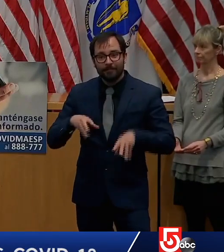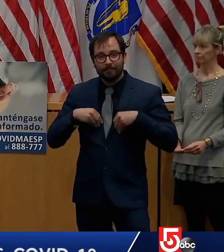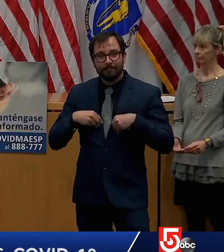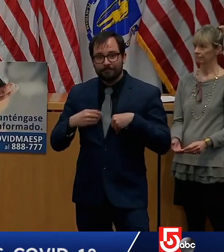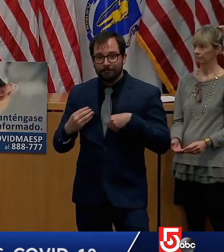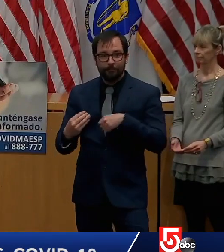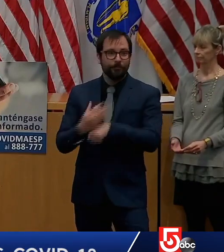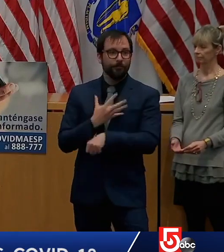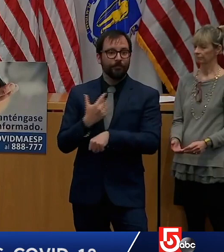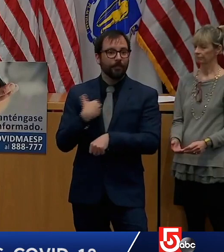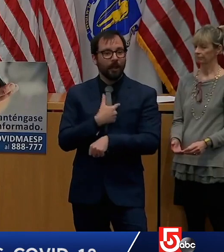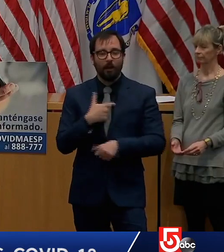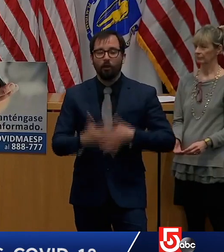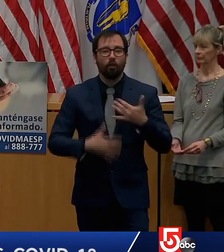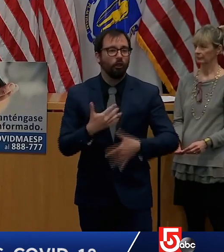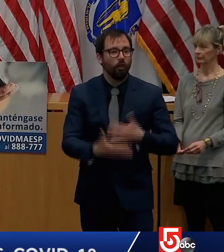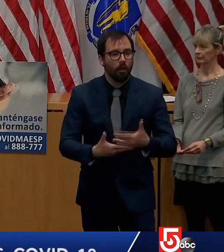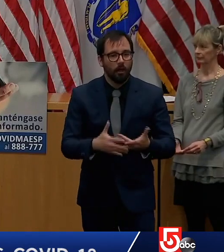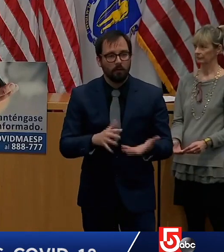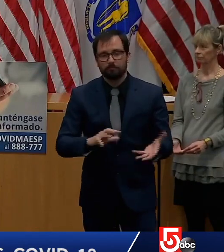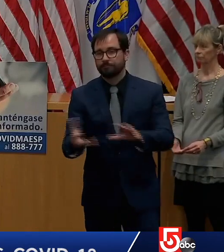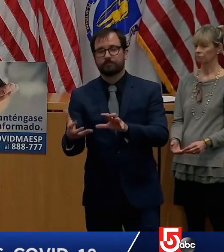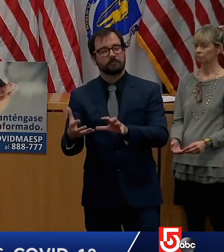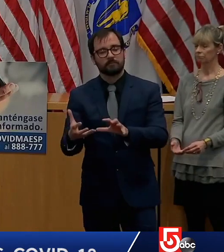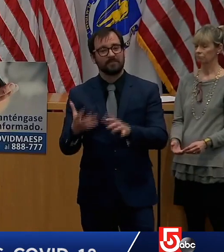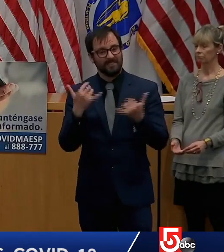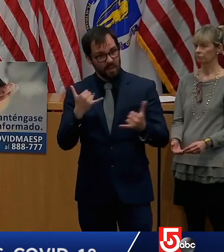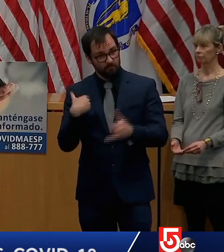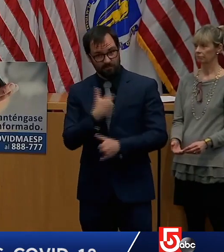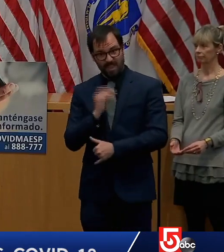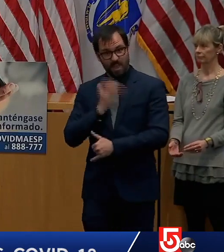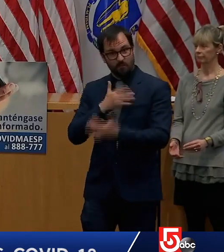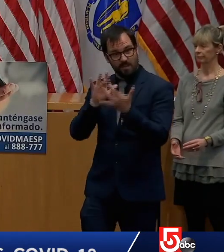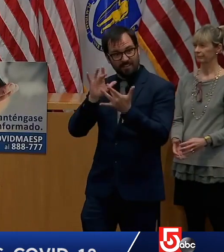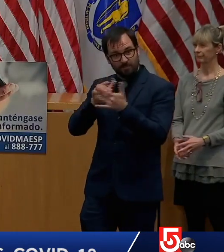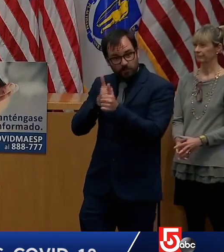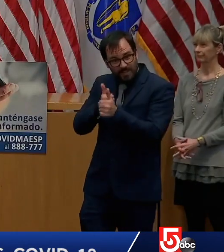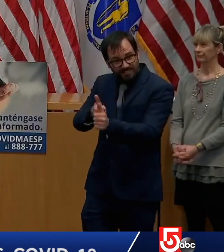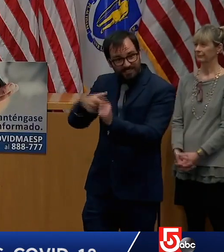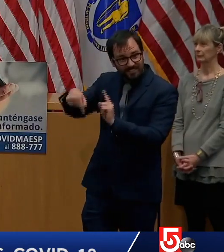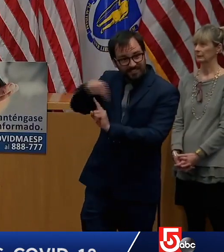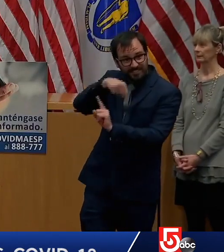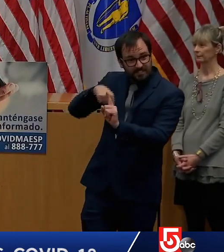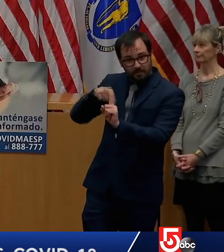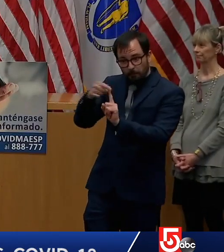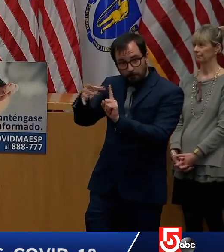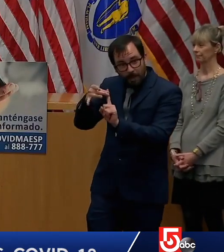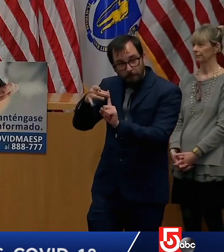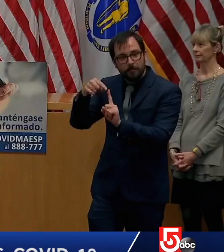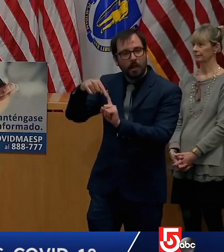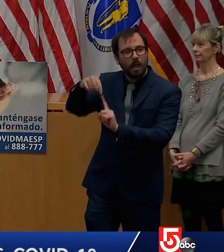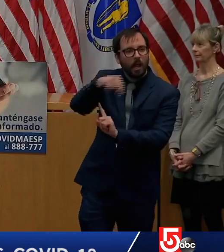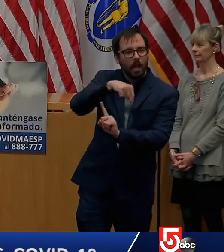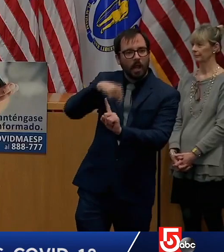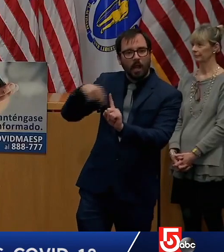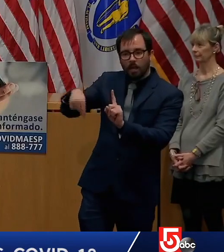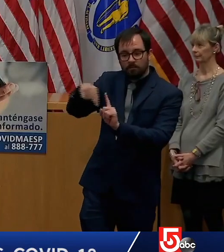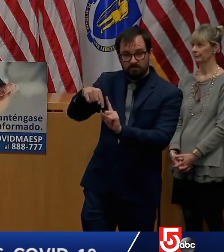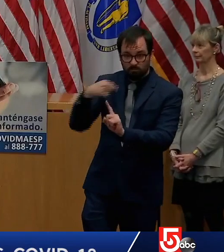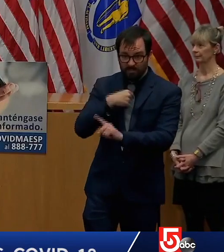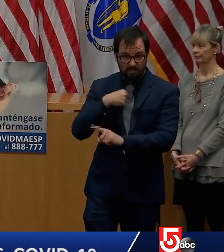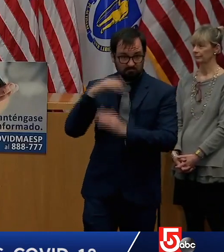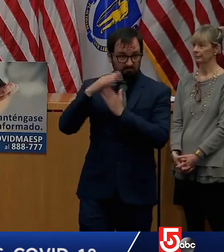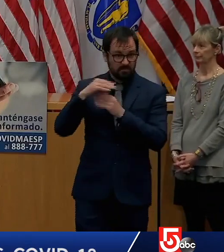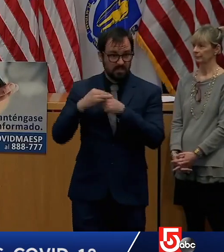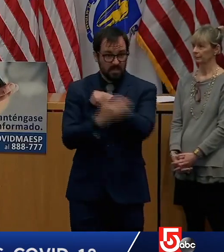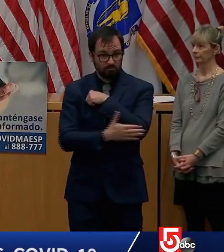program in the country once we get it fully up and launched, is about getting our arms around identifying where this thing is and then working to help